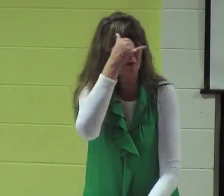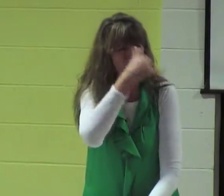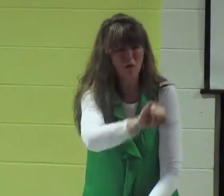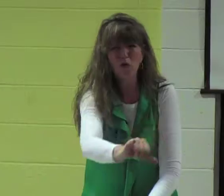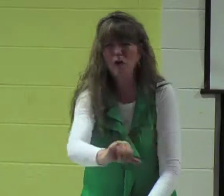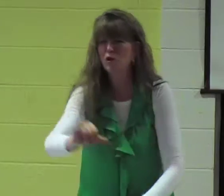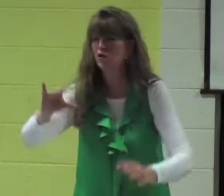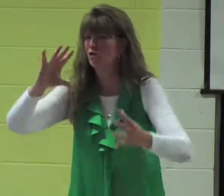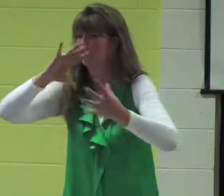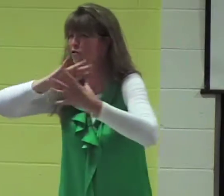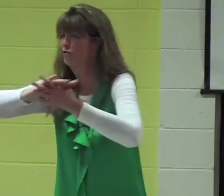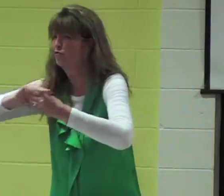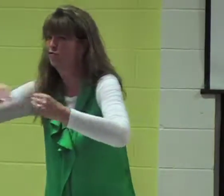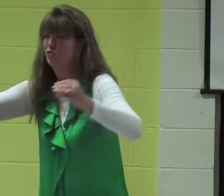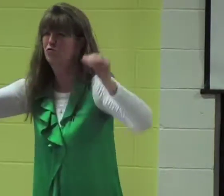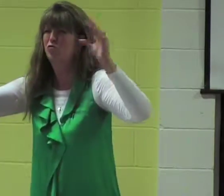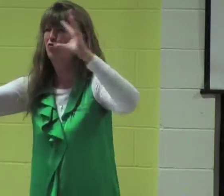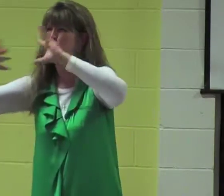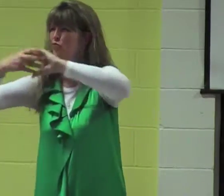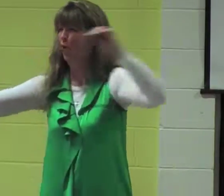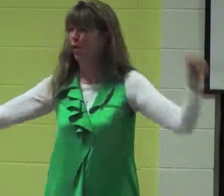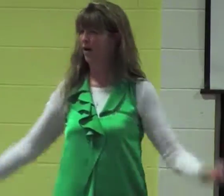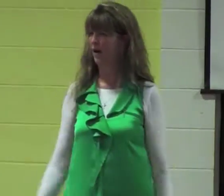What a foolish story.